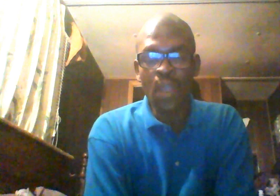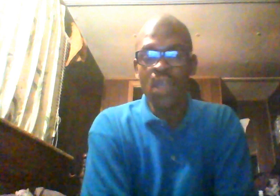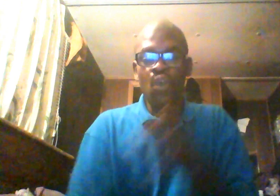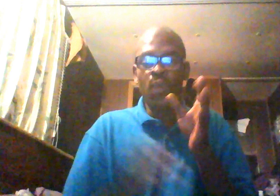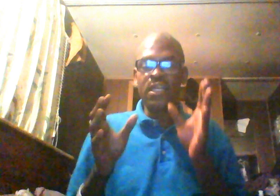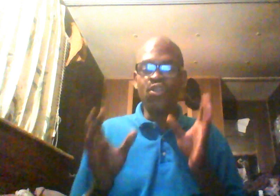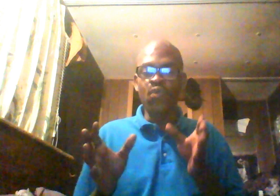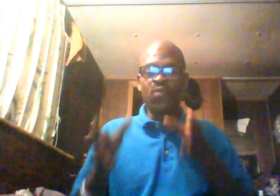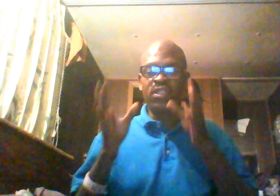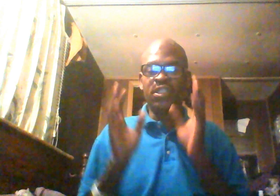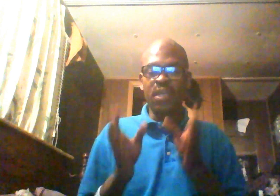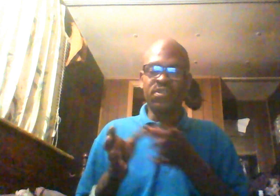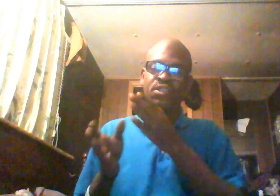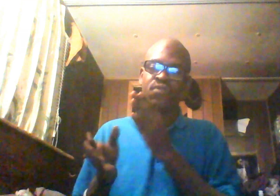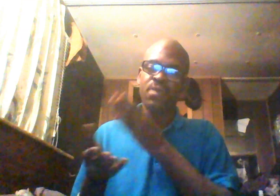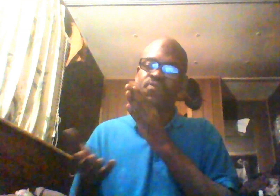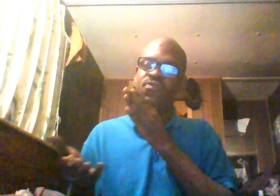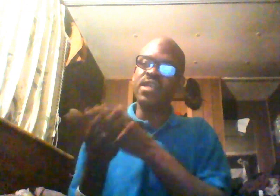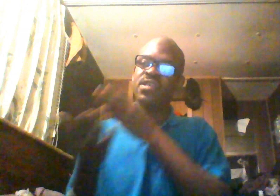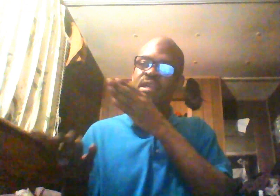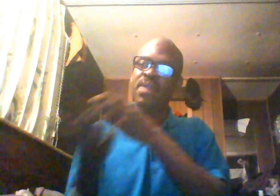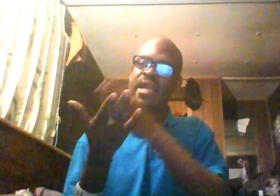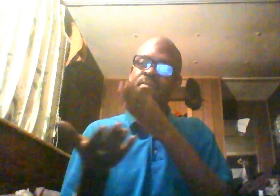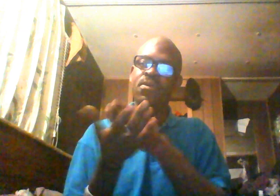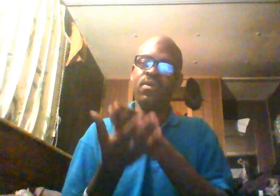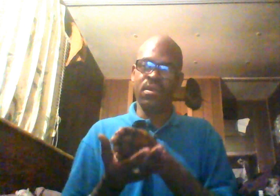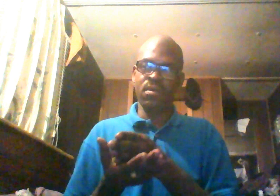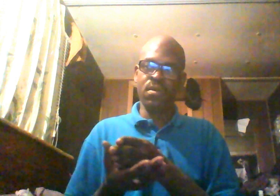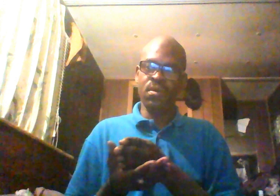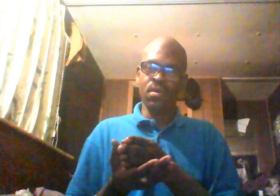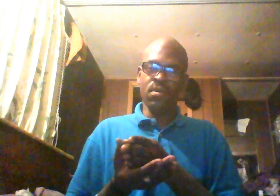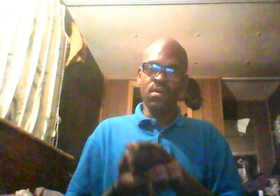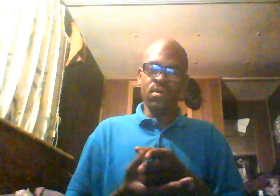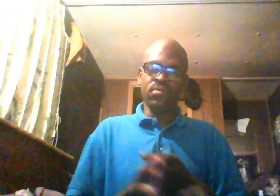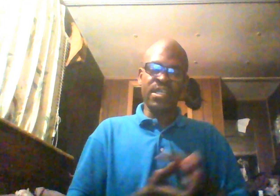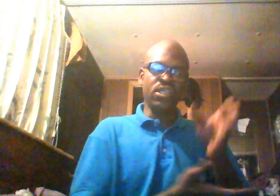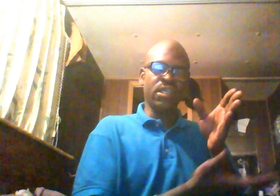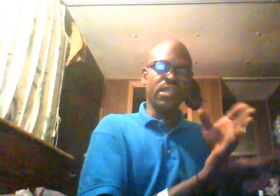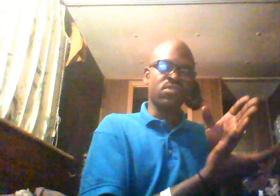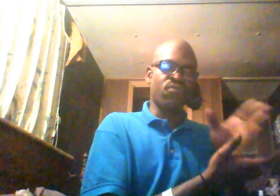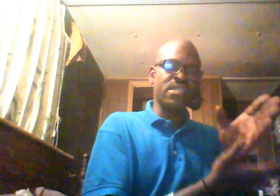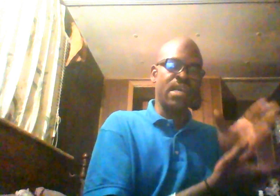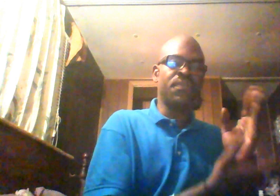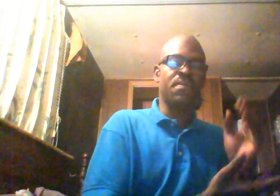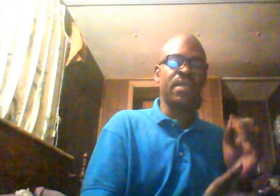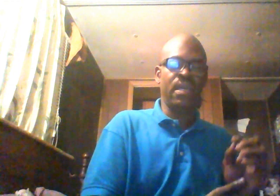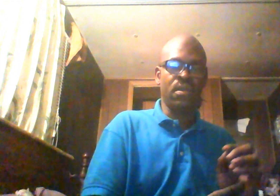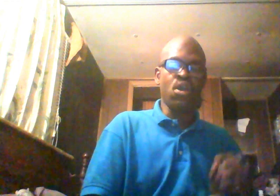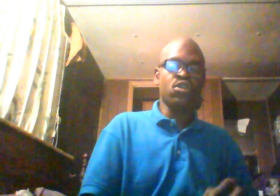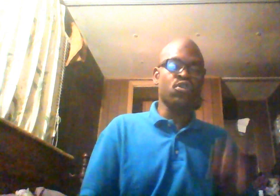So, what they do is. What she did was she triggered things in the black community. That she could get it to resonate with them again. So,